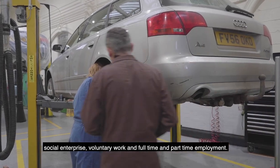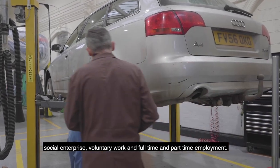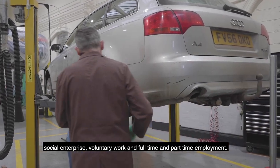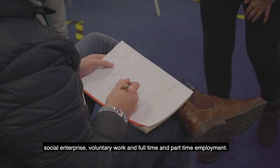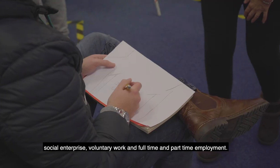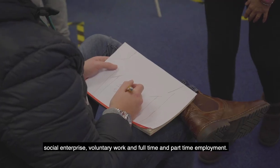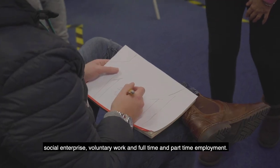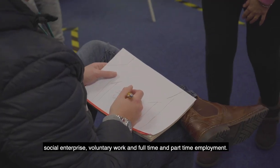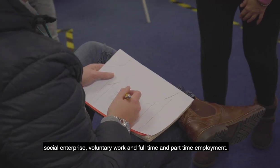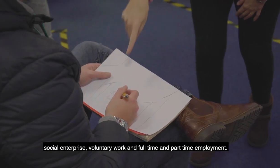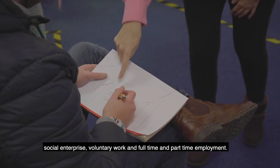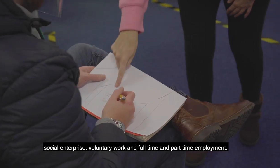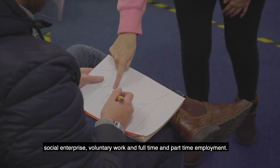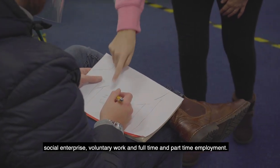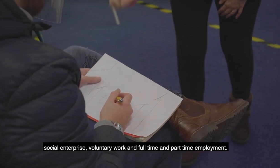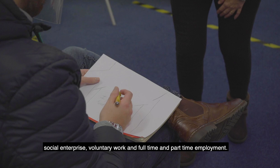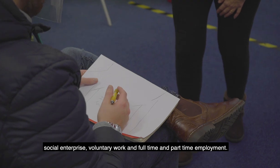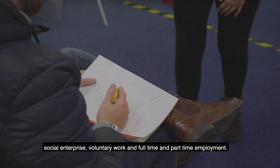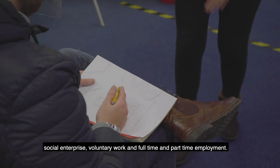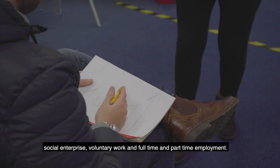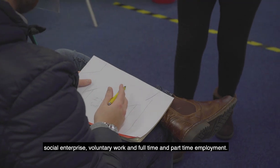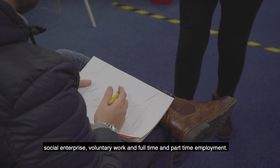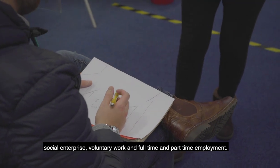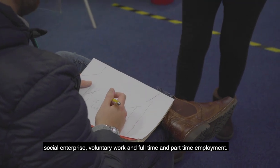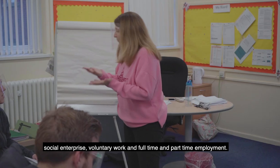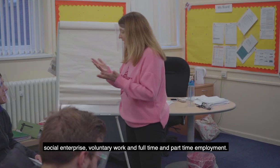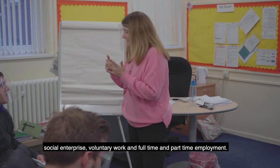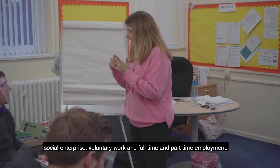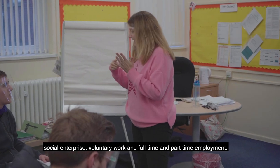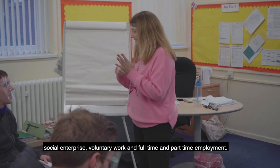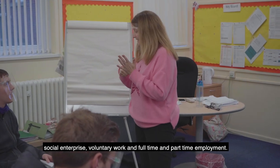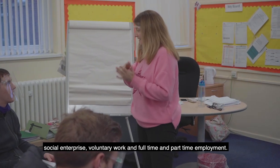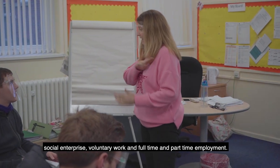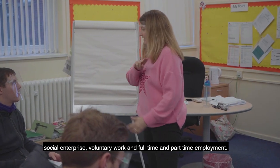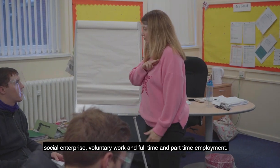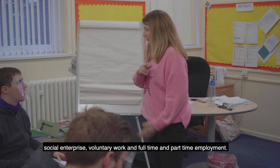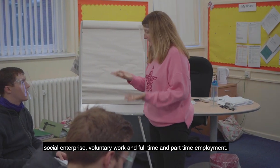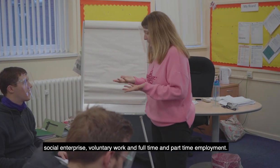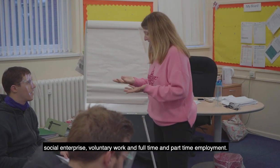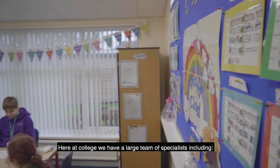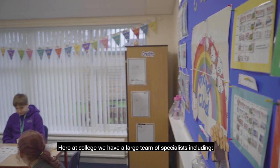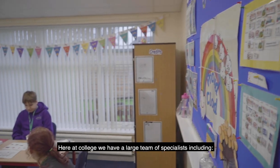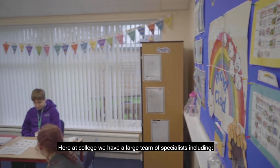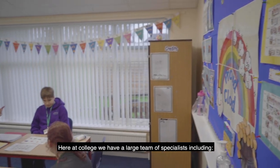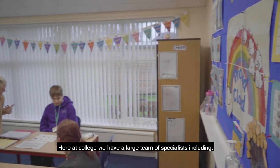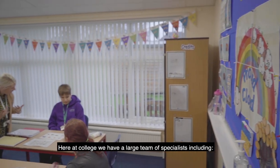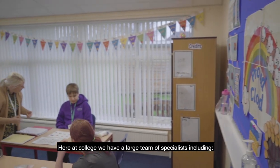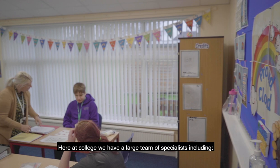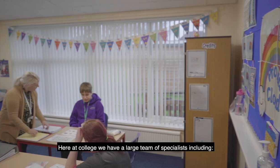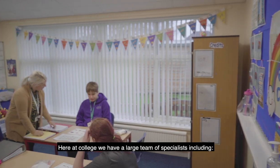voluntary work and full-time and part-time employment. Here at college we